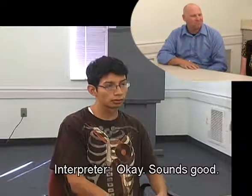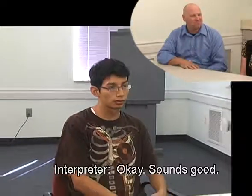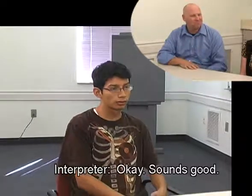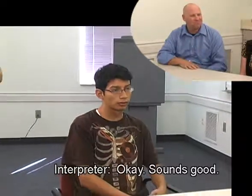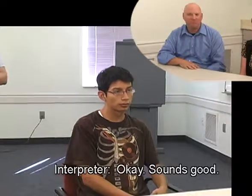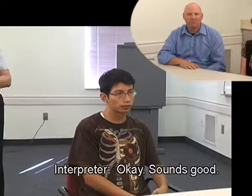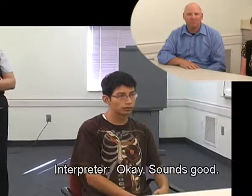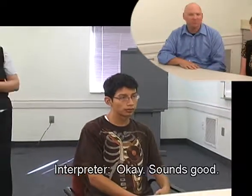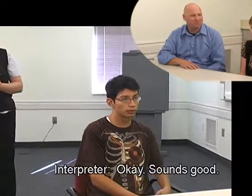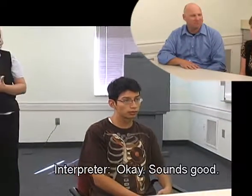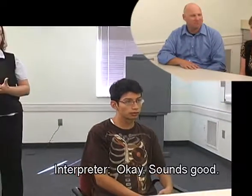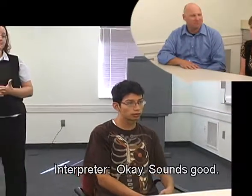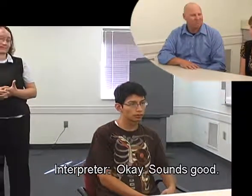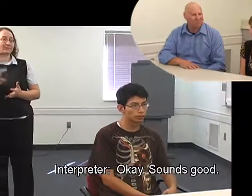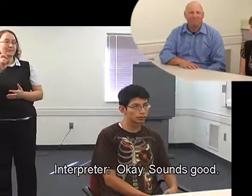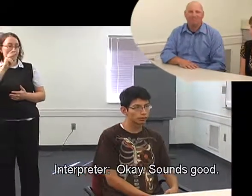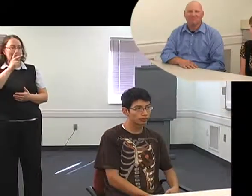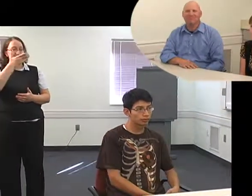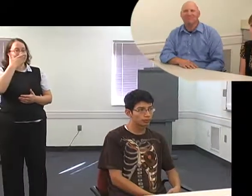Okay, sounds good. Okay.